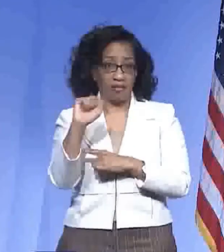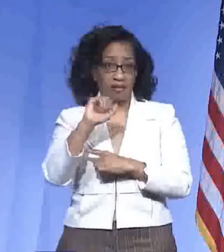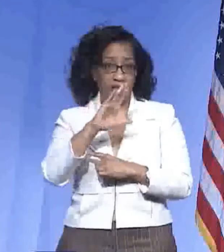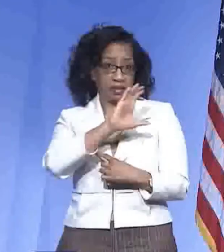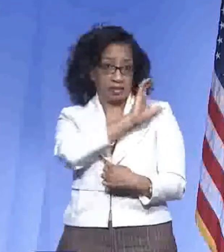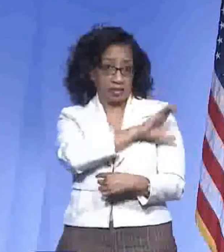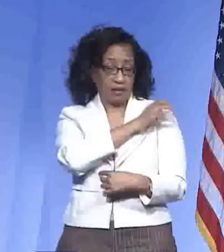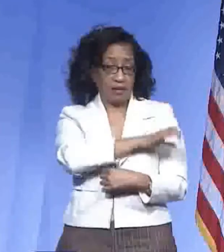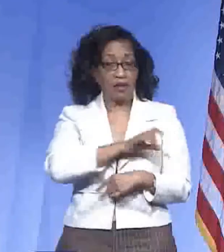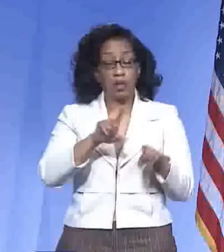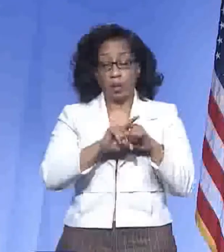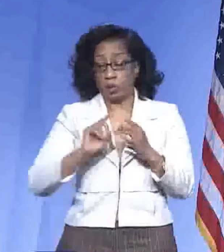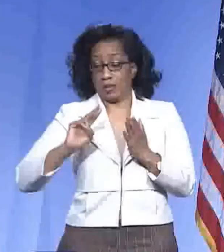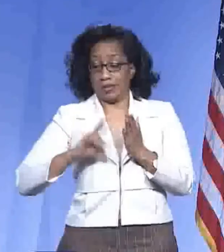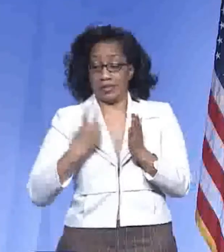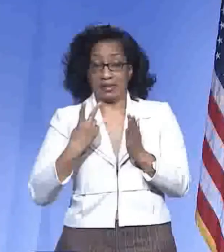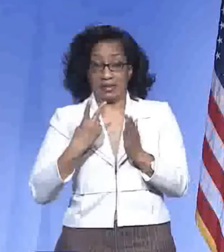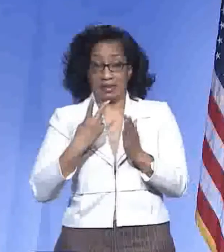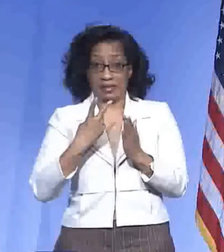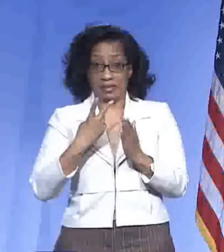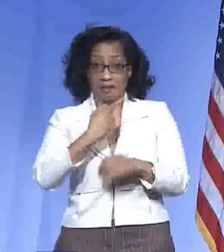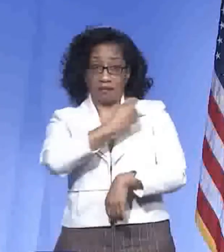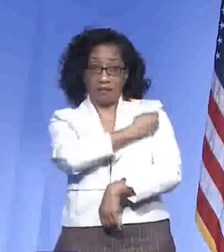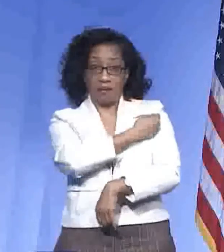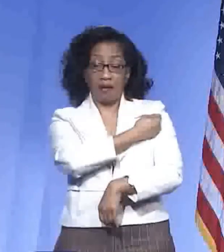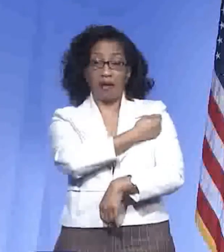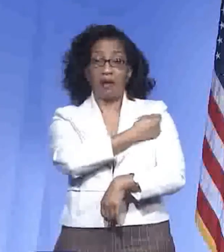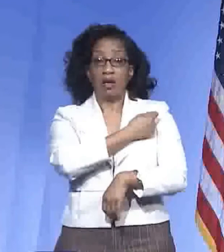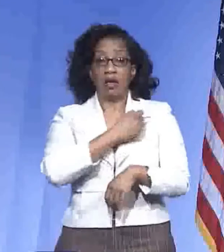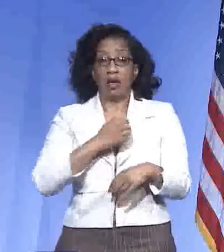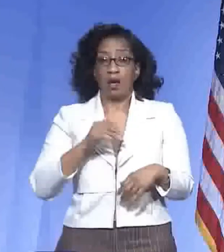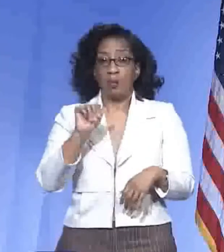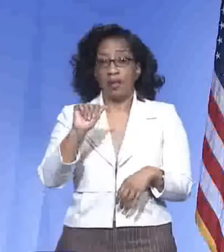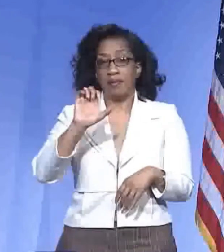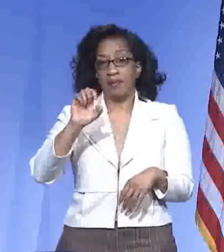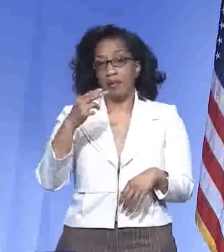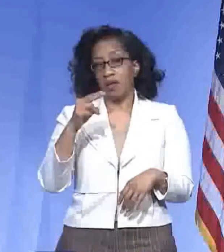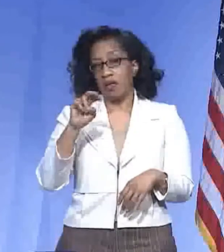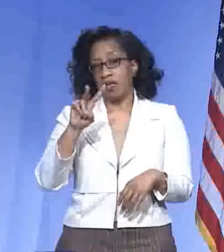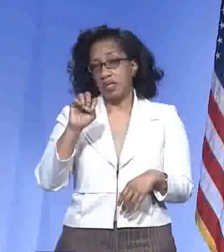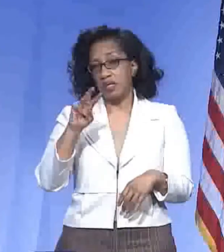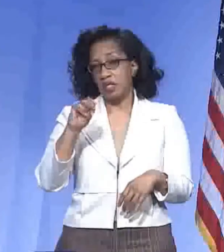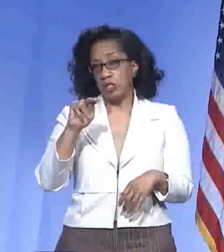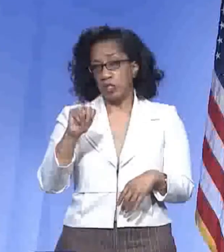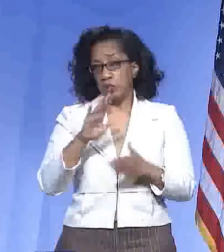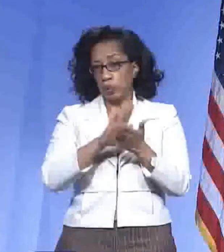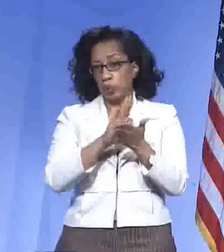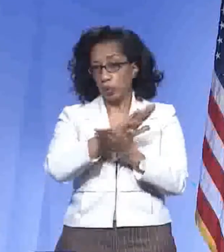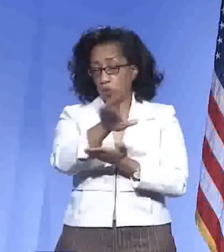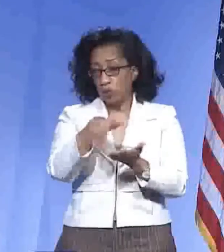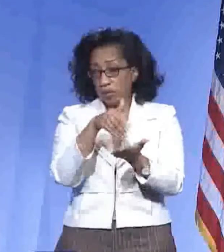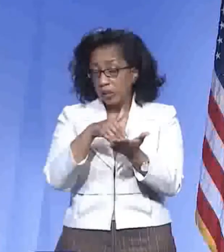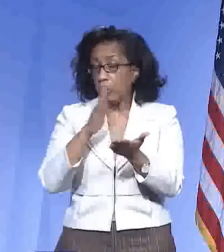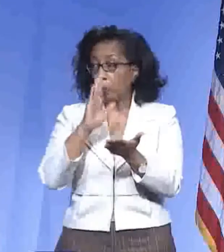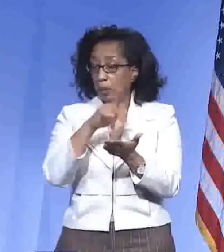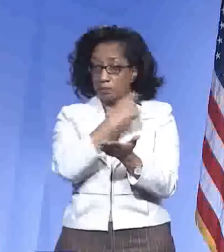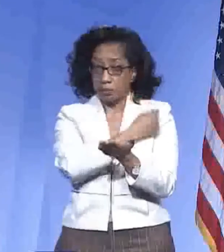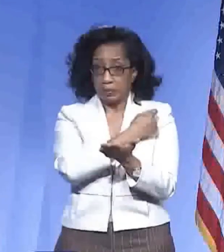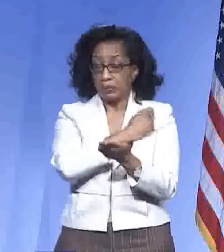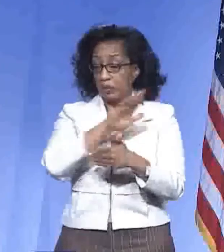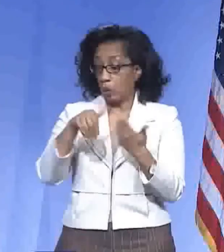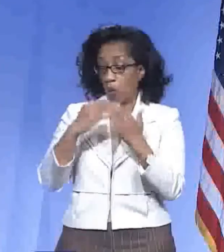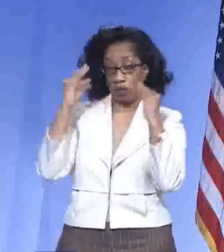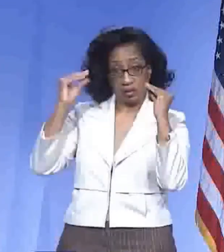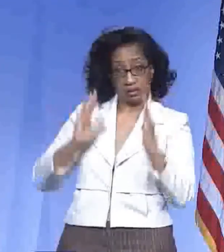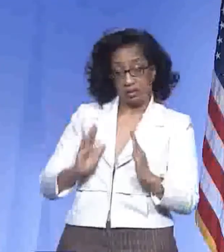hosting second-dose sites at the Achievement School District, as well as Arlington and Lakeland School District, so we'll have all of their teachers